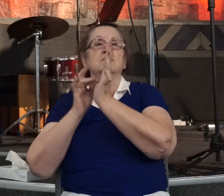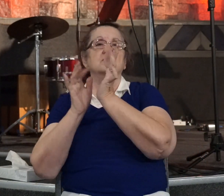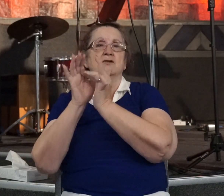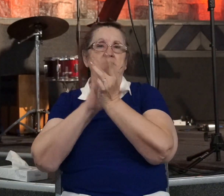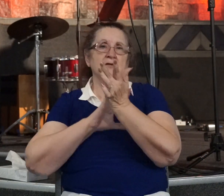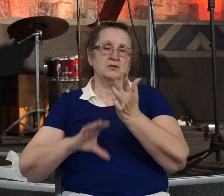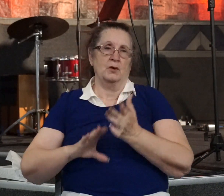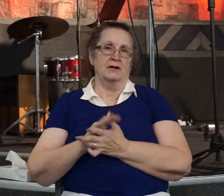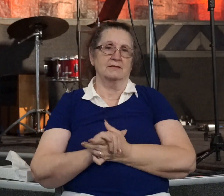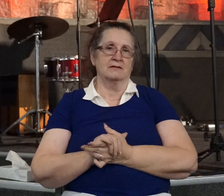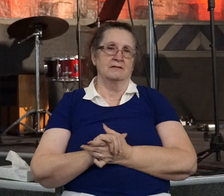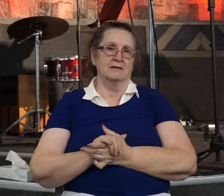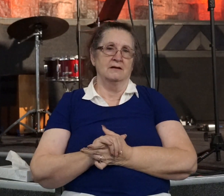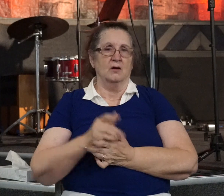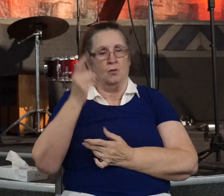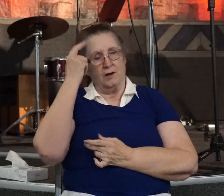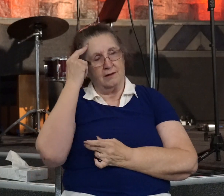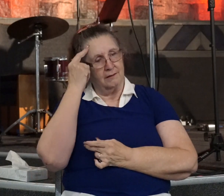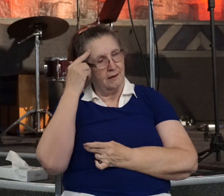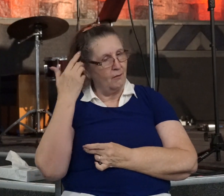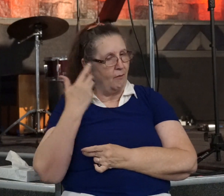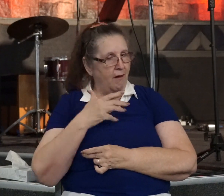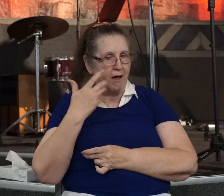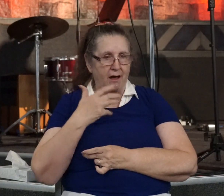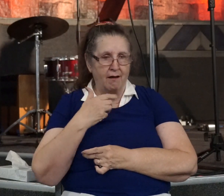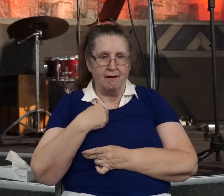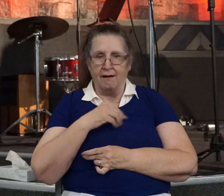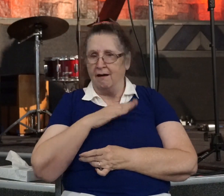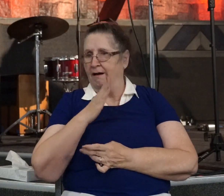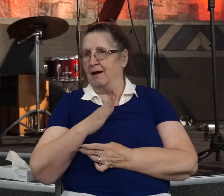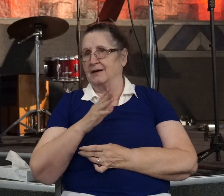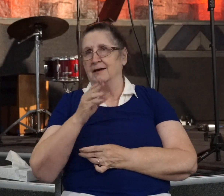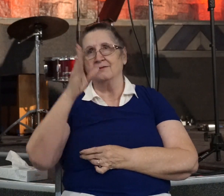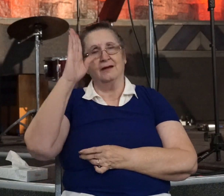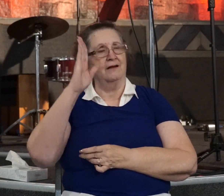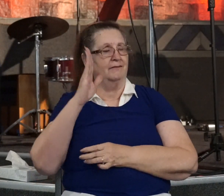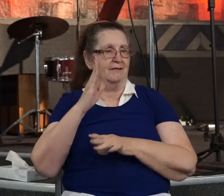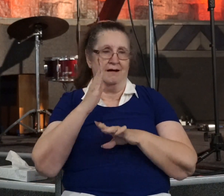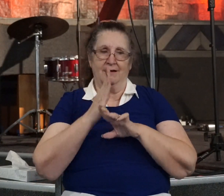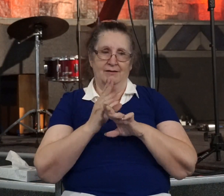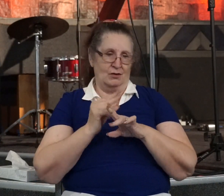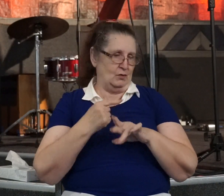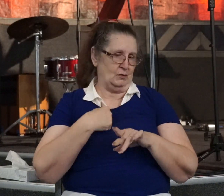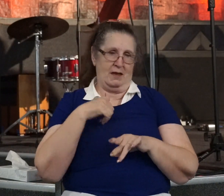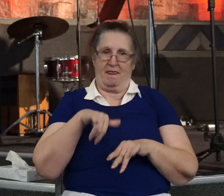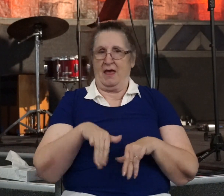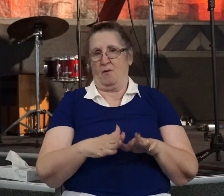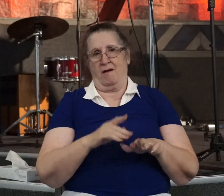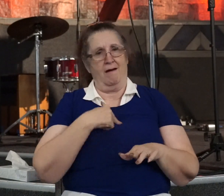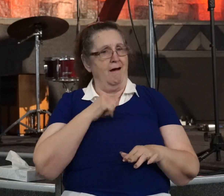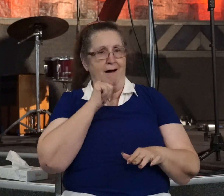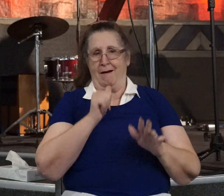and we can think, man I'll never be used by God like that I'm no Paul, I'm no Peter